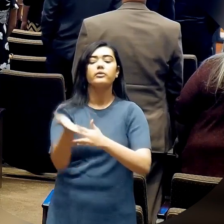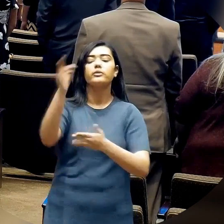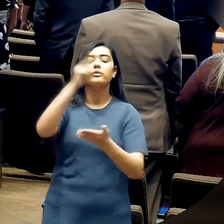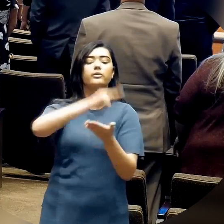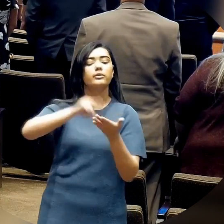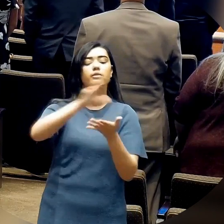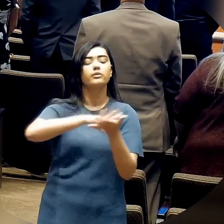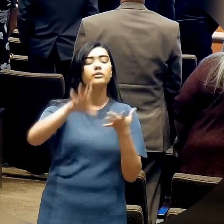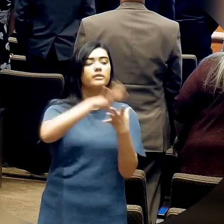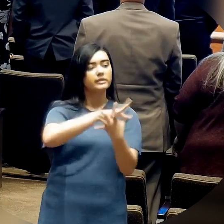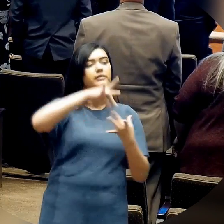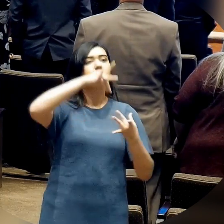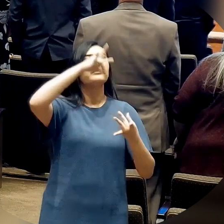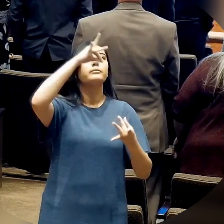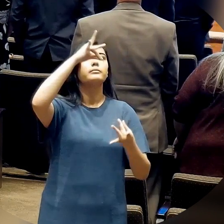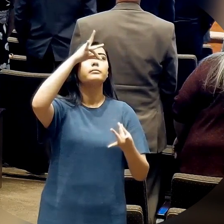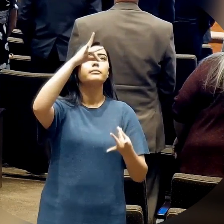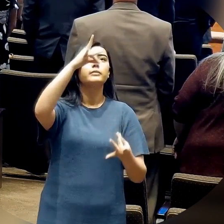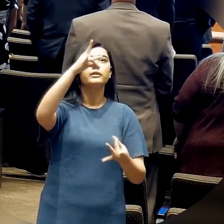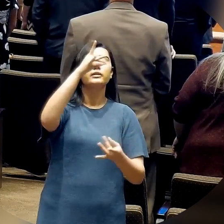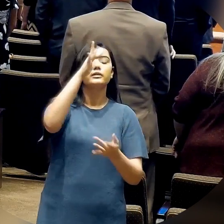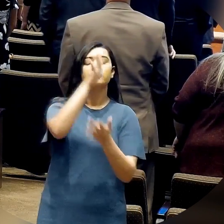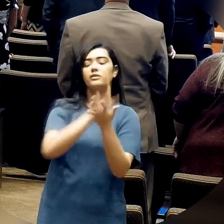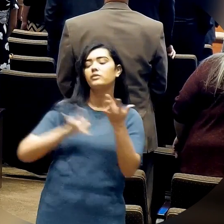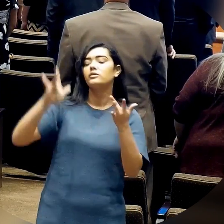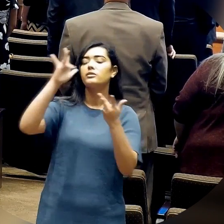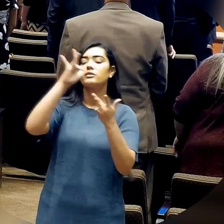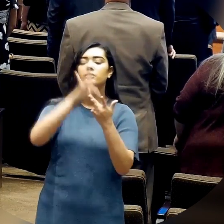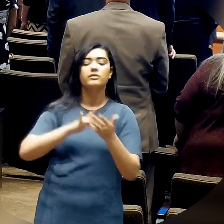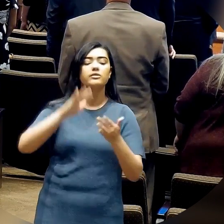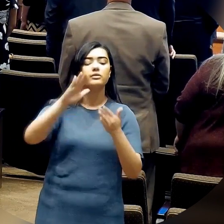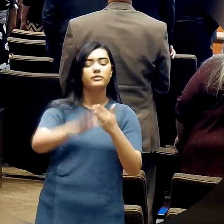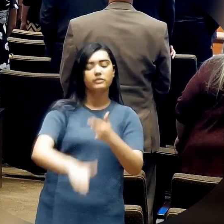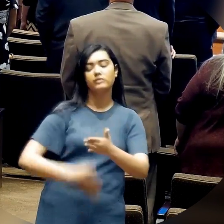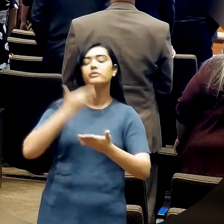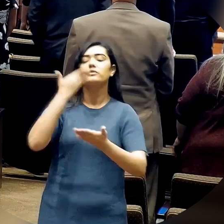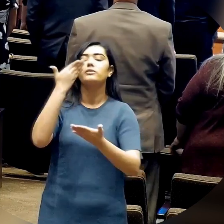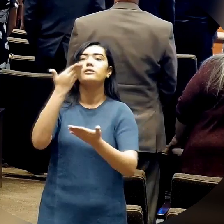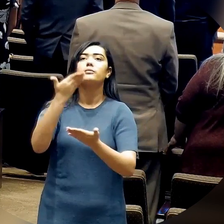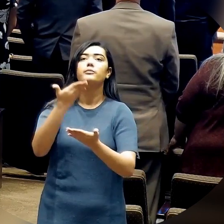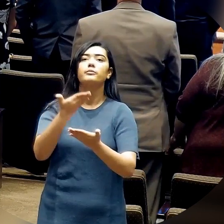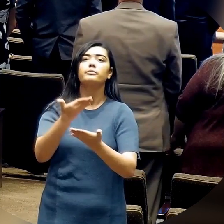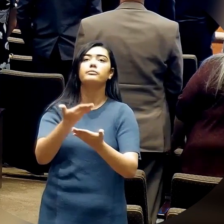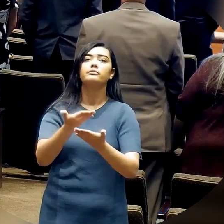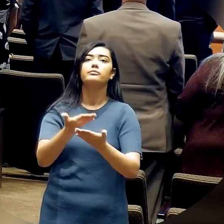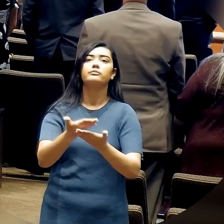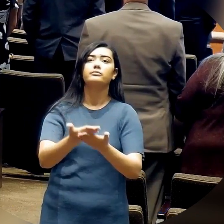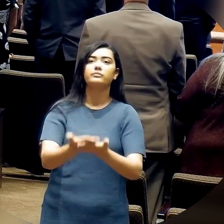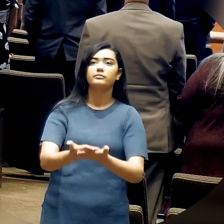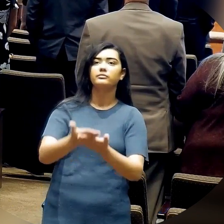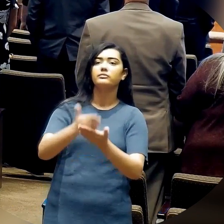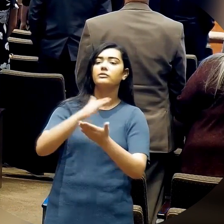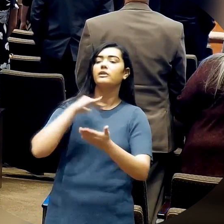conceding Christ the Son, Jesus our Savior.